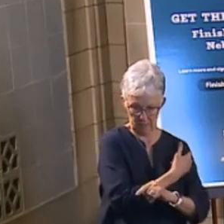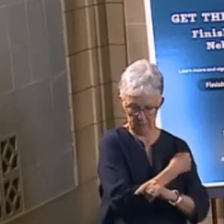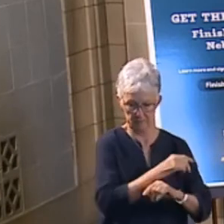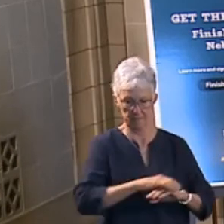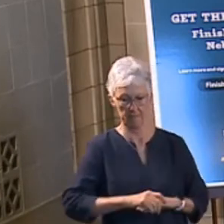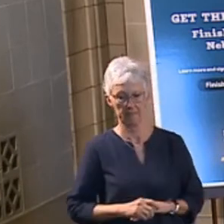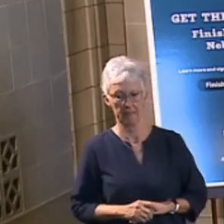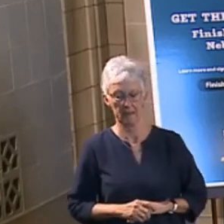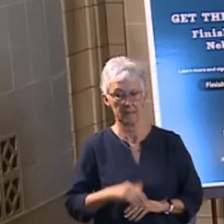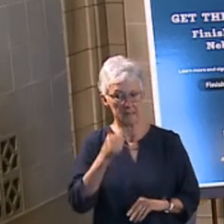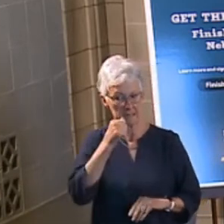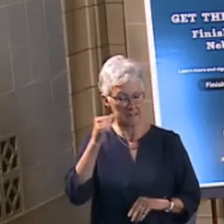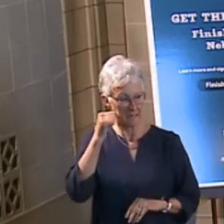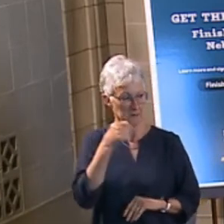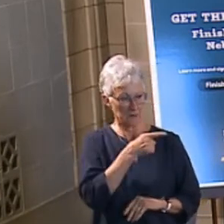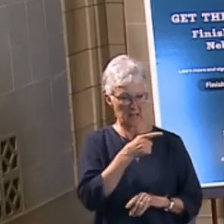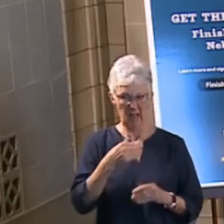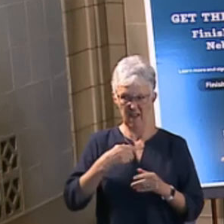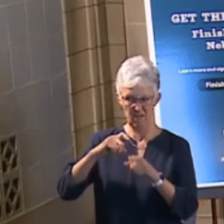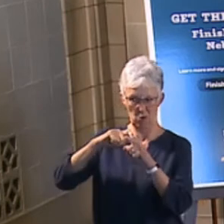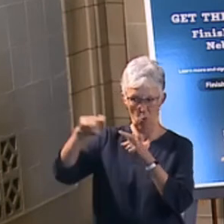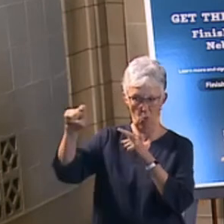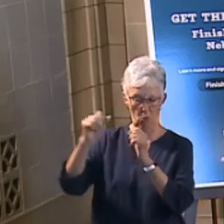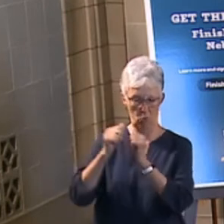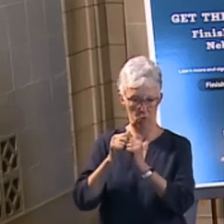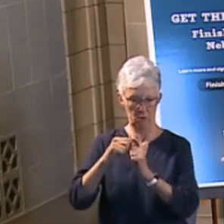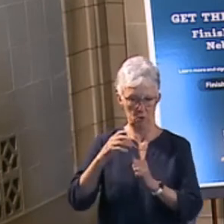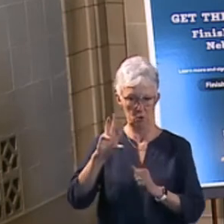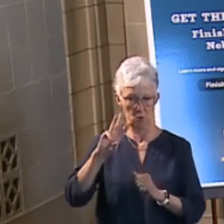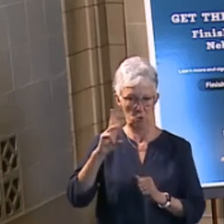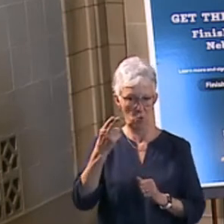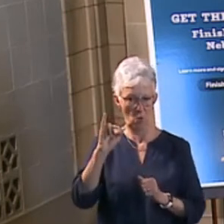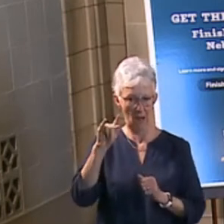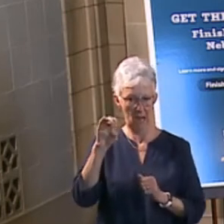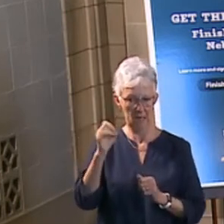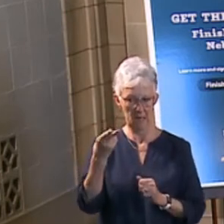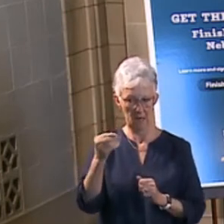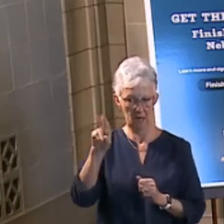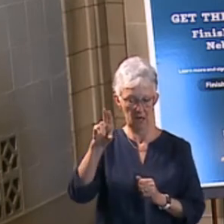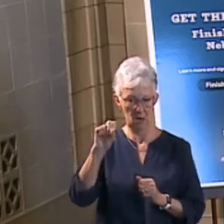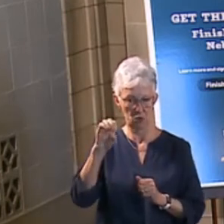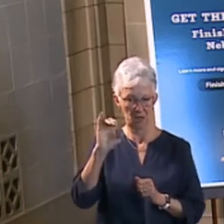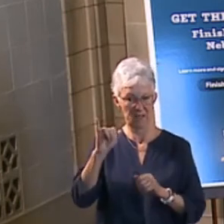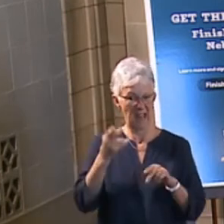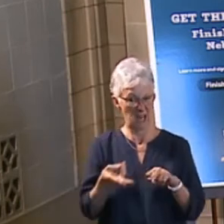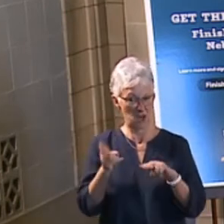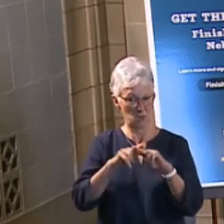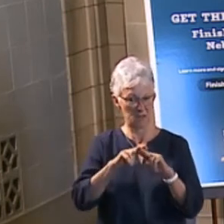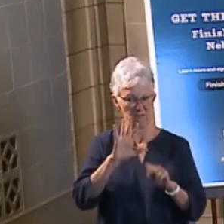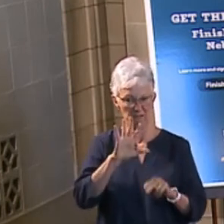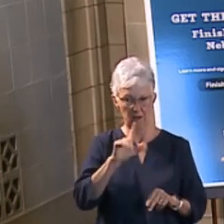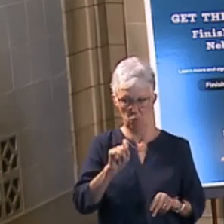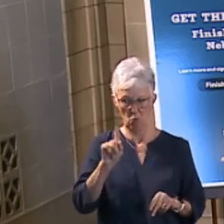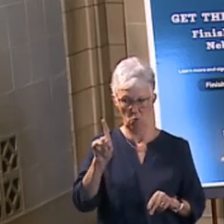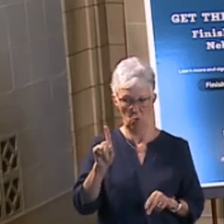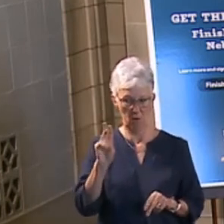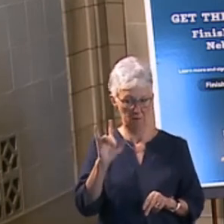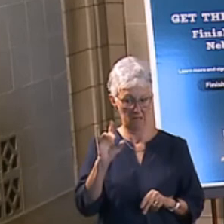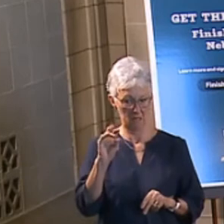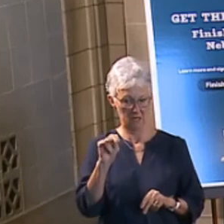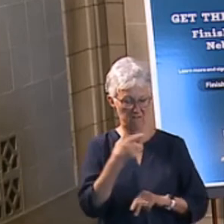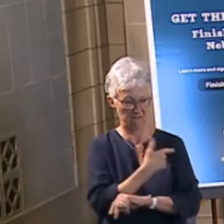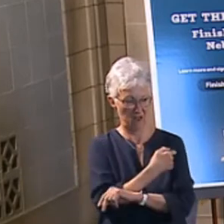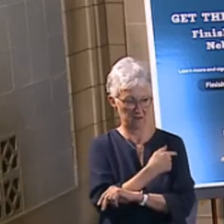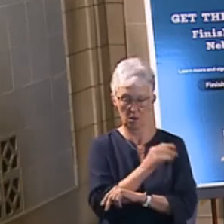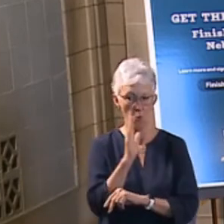government did say yesterday on the White House call was that this increase of 5.1 million vaccines is not necessarily going to be every week. It